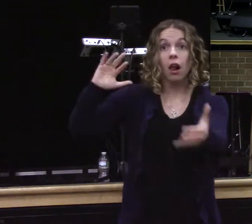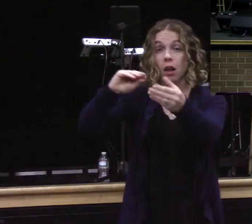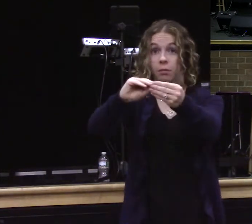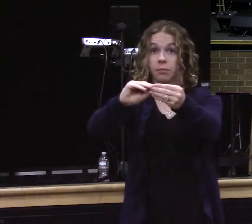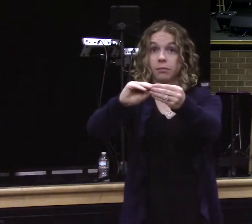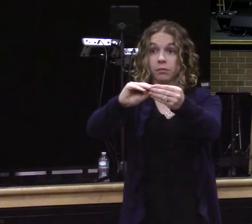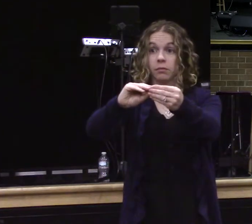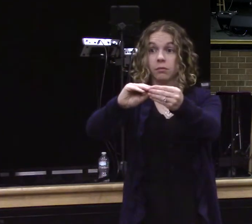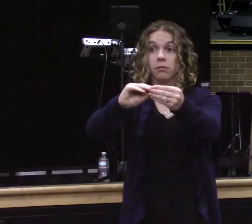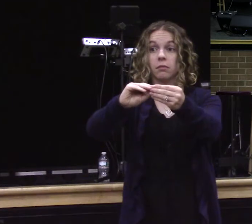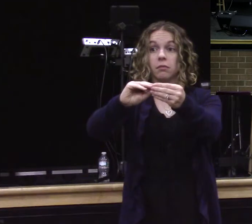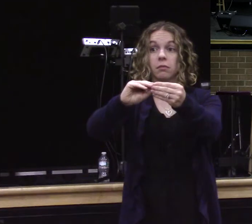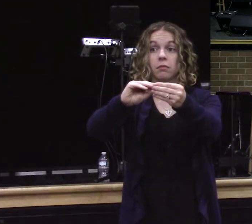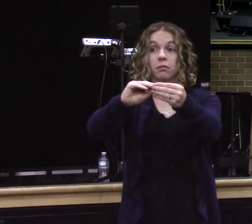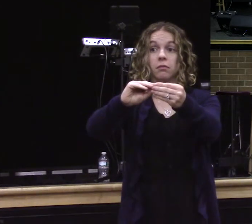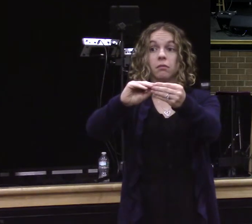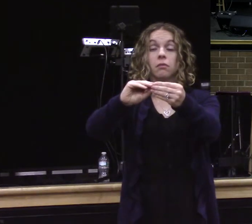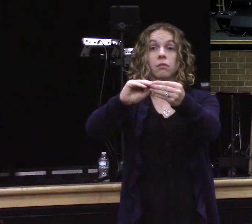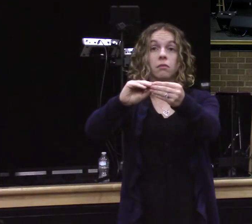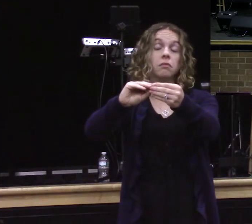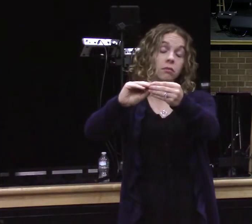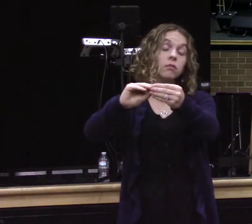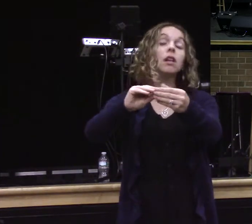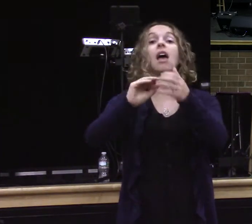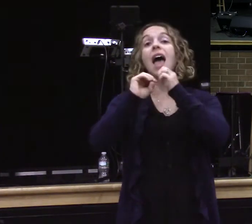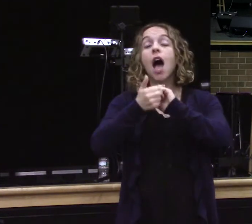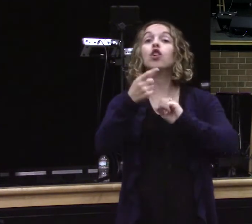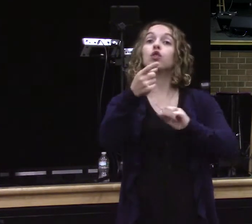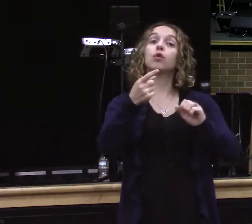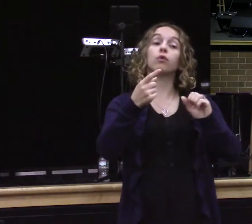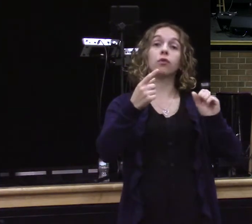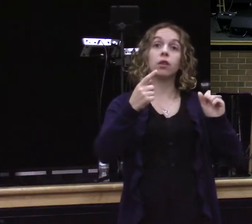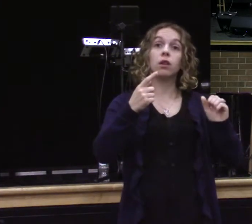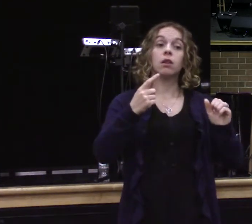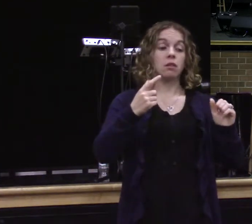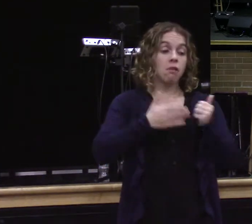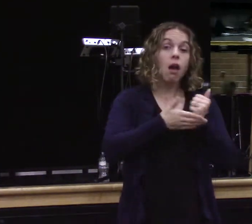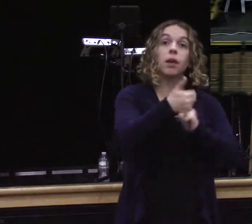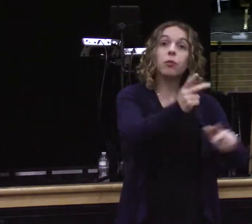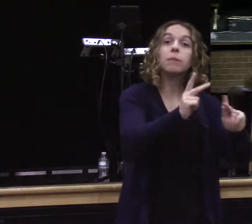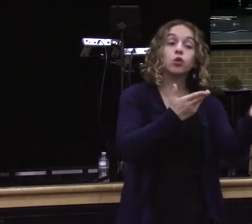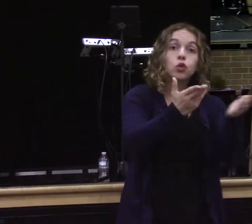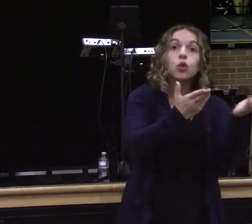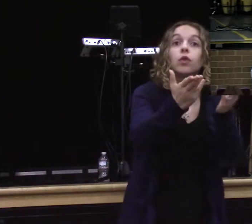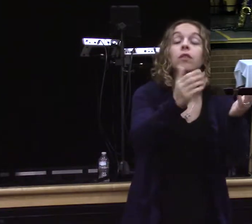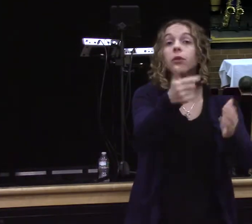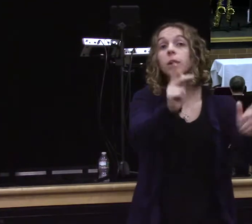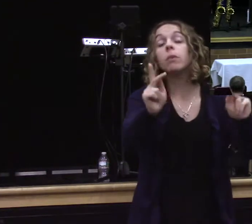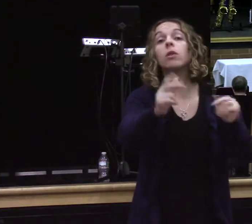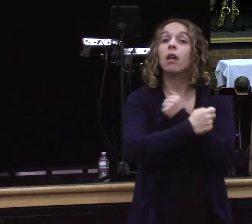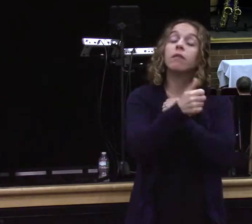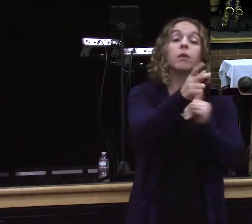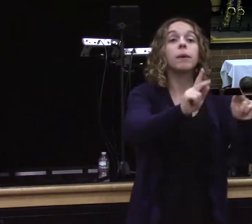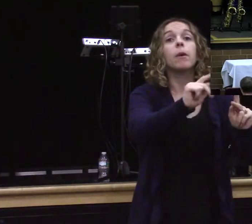have helped other people. Or how you have chosen not to help other people. How many people know that there's going to come a day. Pete. Where you're going to be standing before